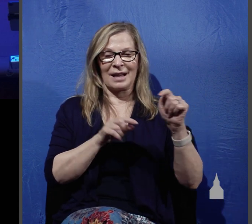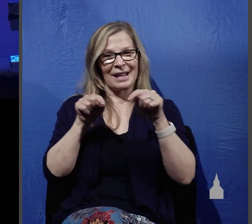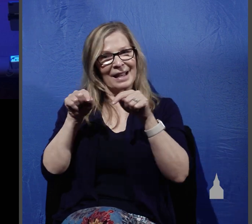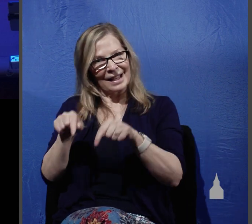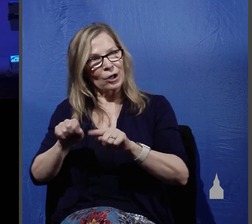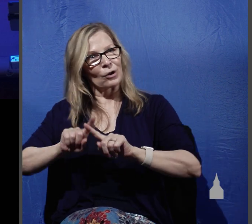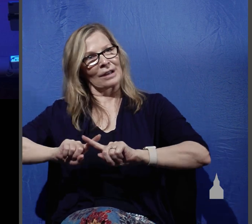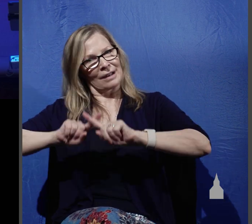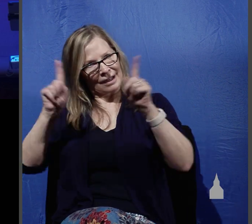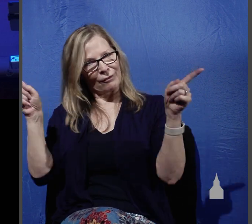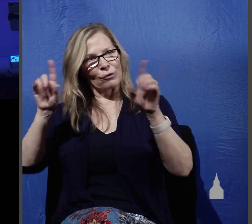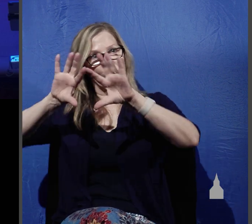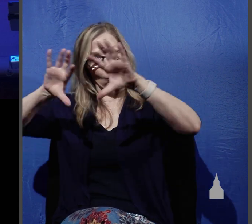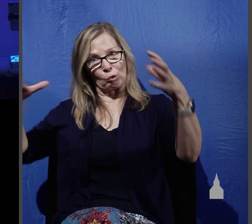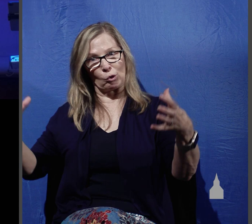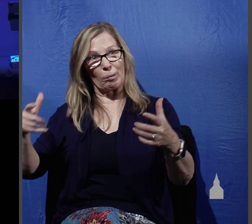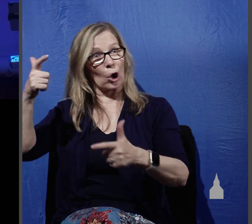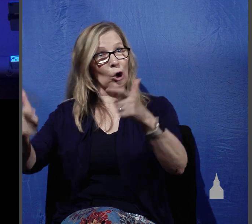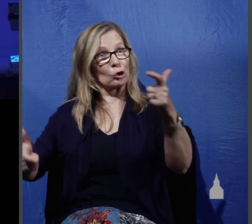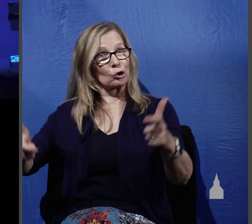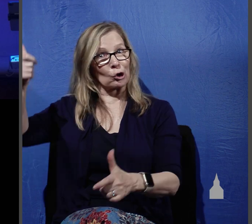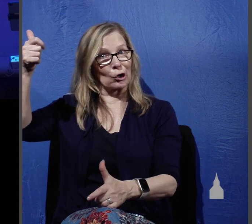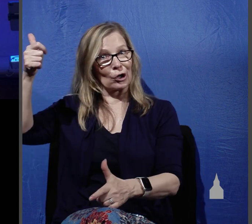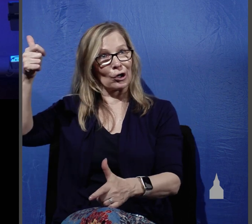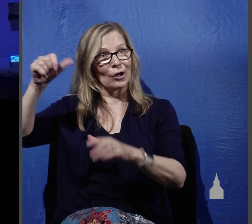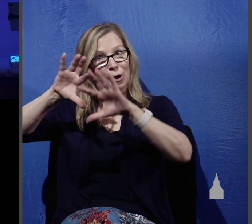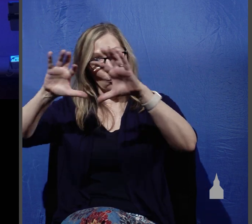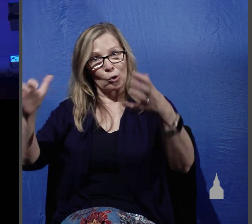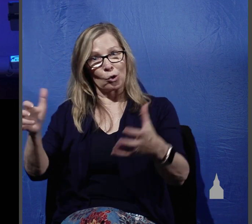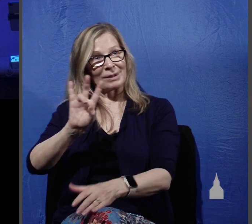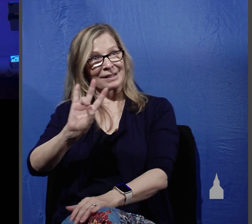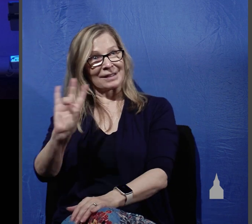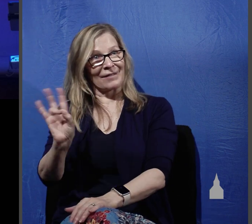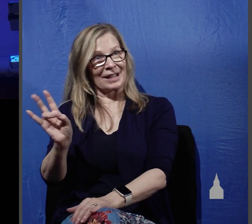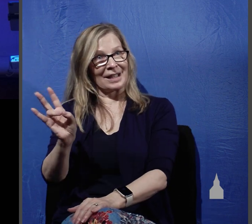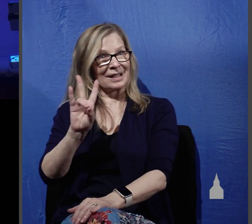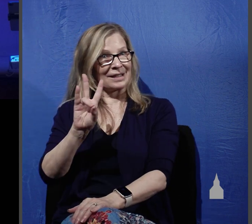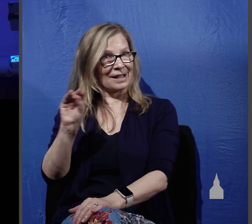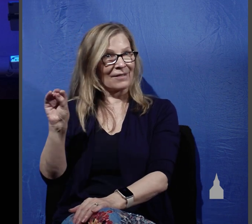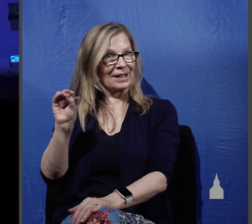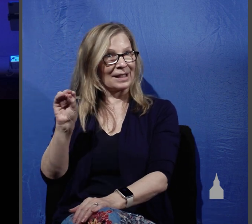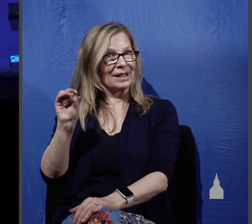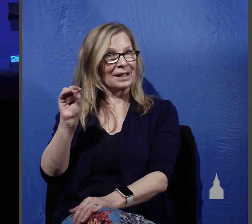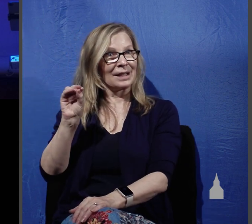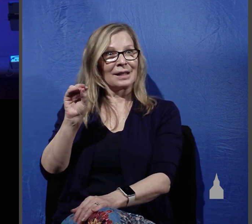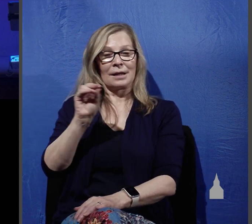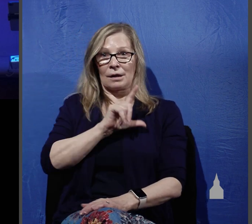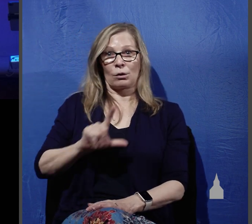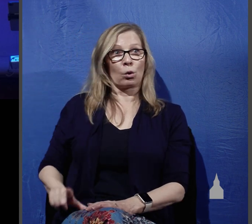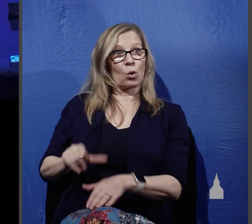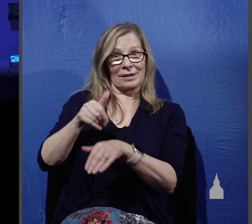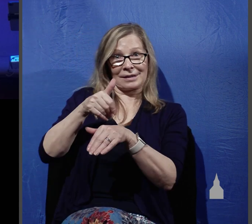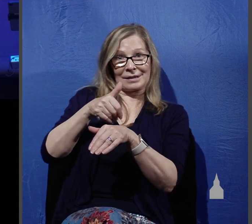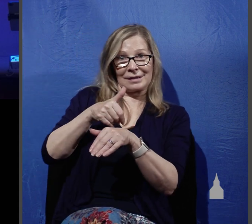a different and a larger group of Christ followers, 70 of them, being sent by the Lord into the region of